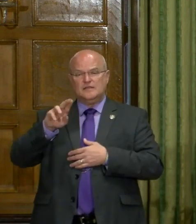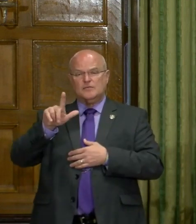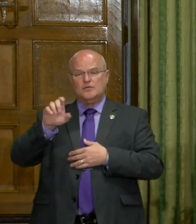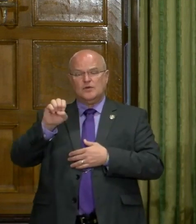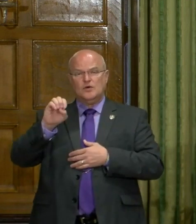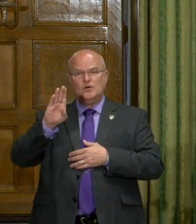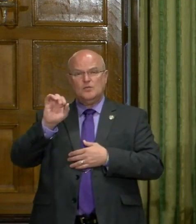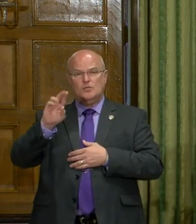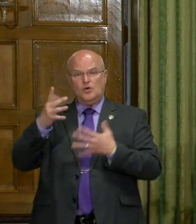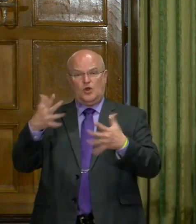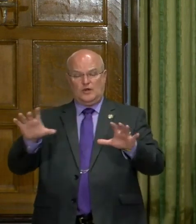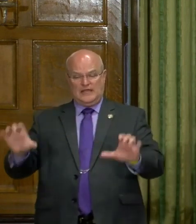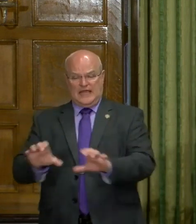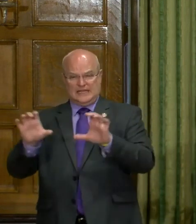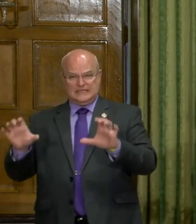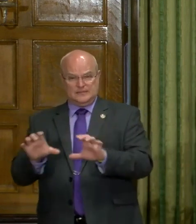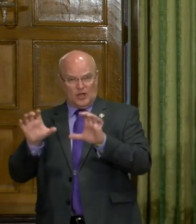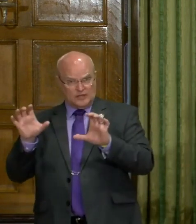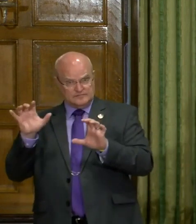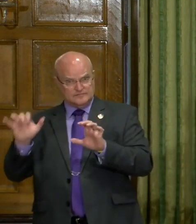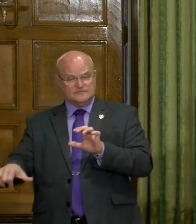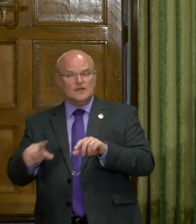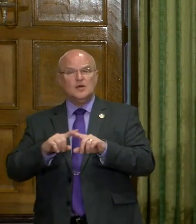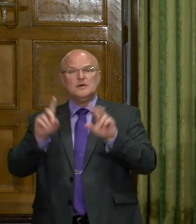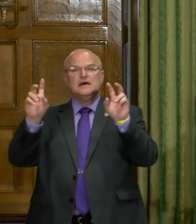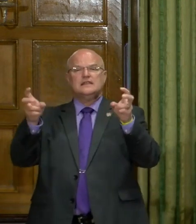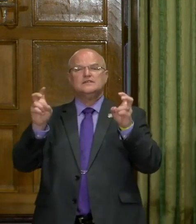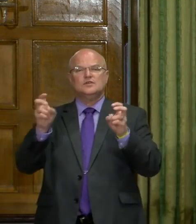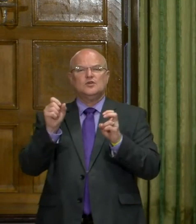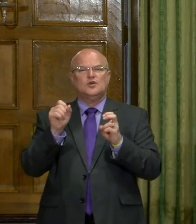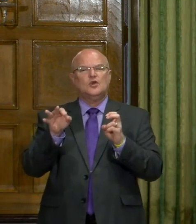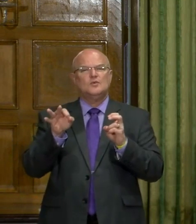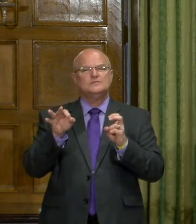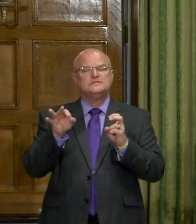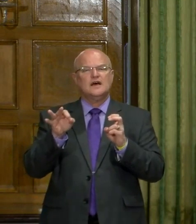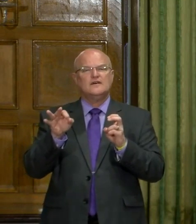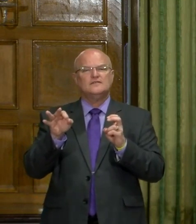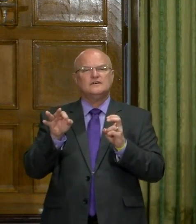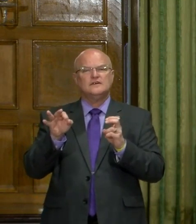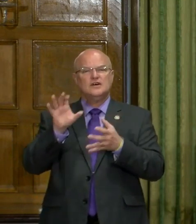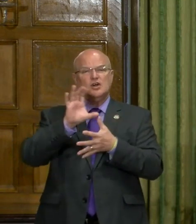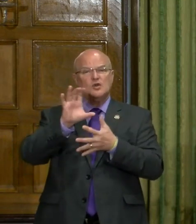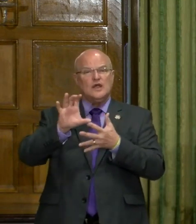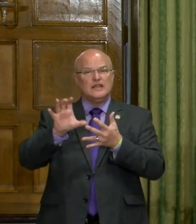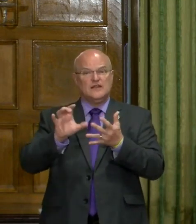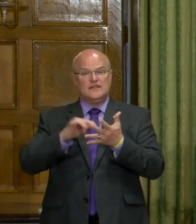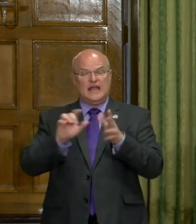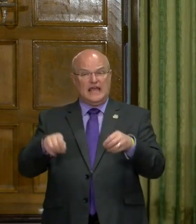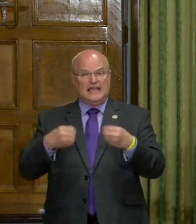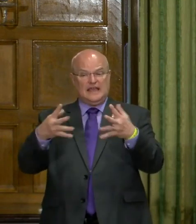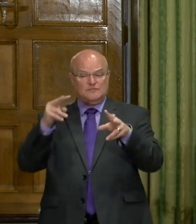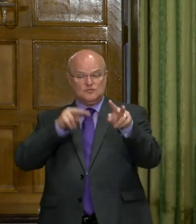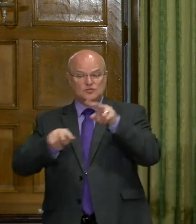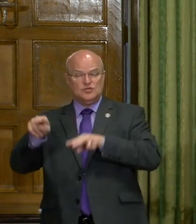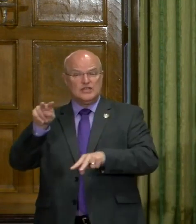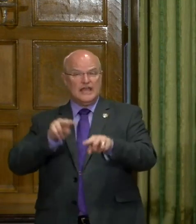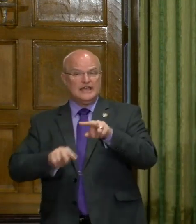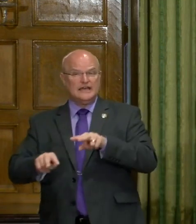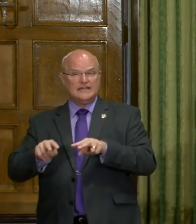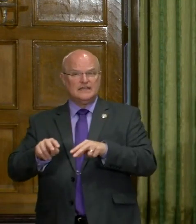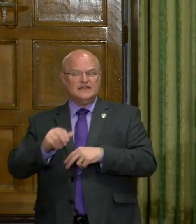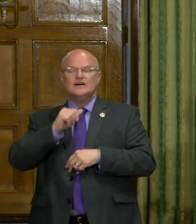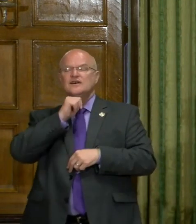had already acted upon. Uh, but in terms of, uh, the criteria that I gave them to look at